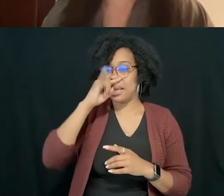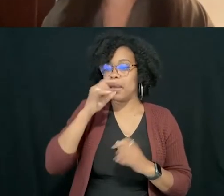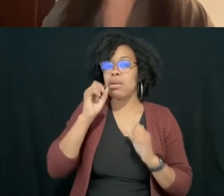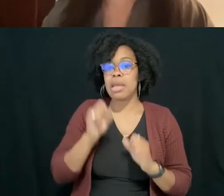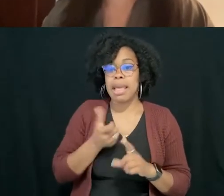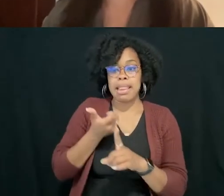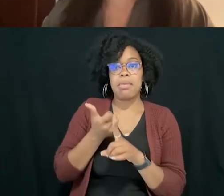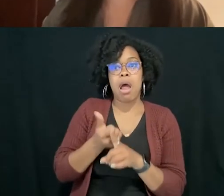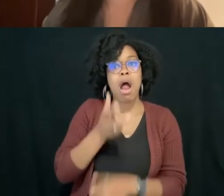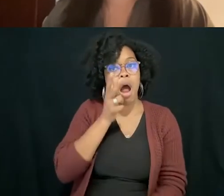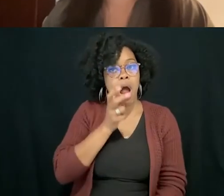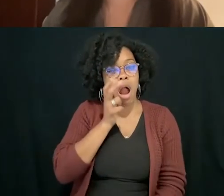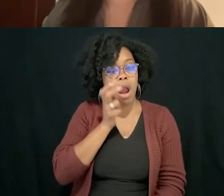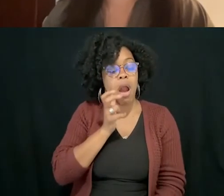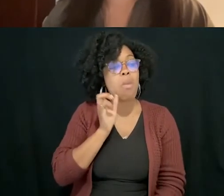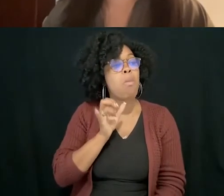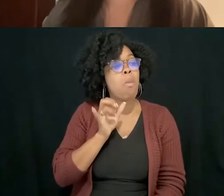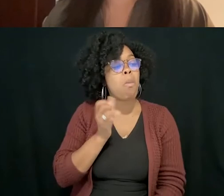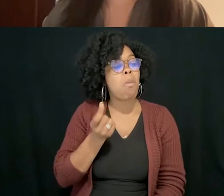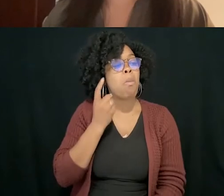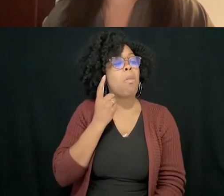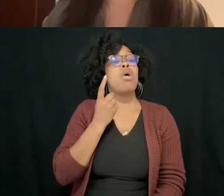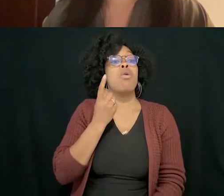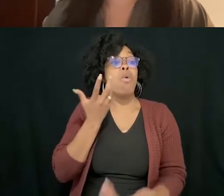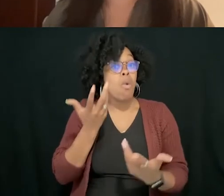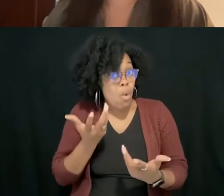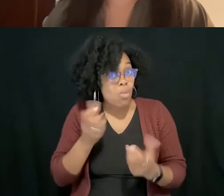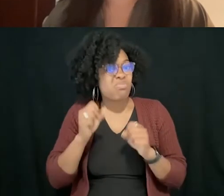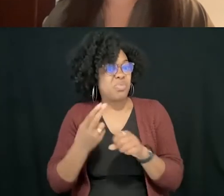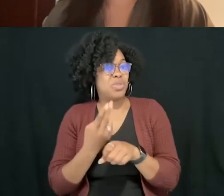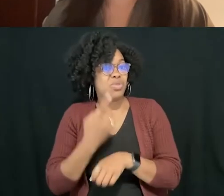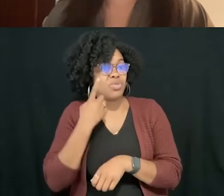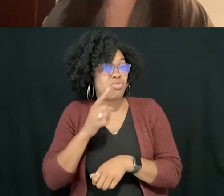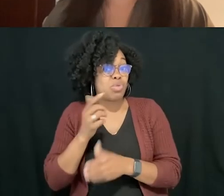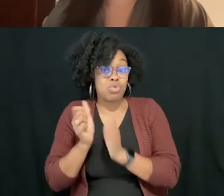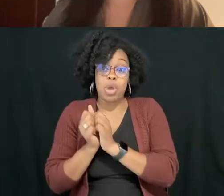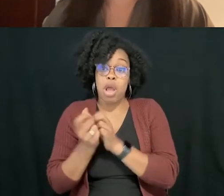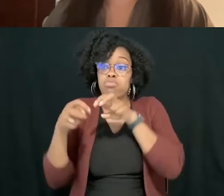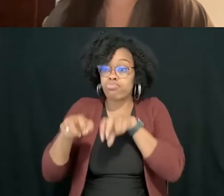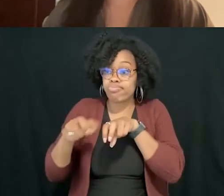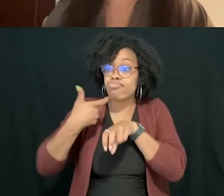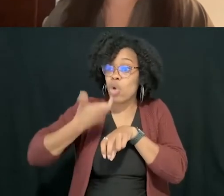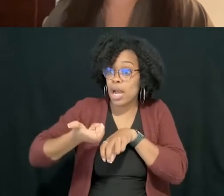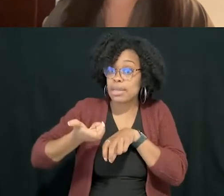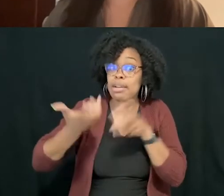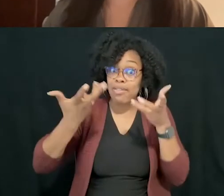own and, you know, make some sense of, or you can use it to watch together and then talk about and get curious